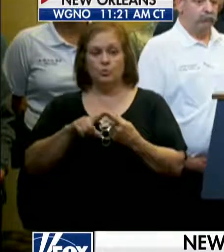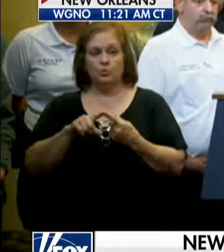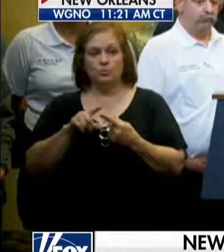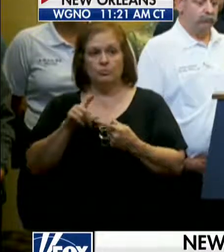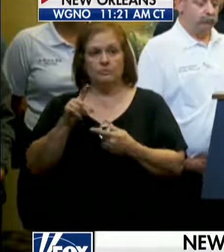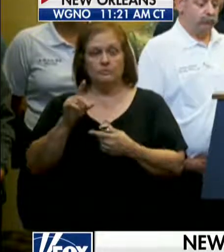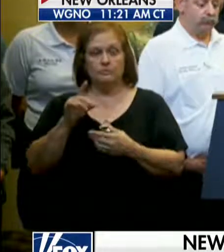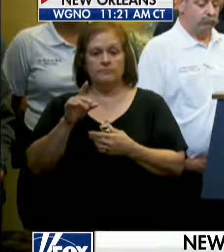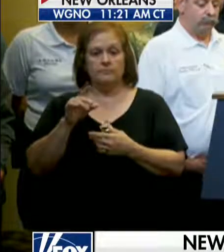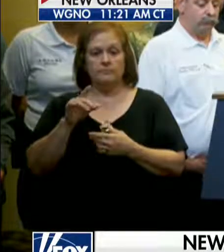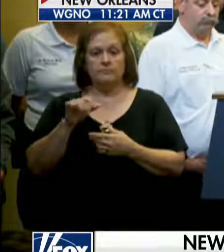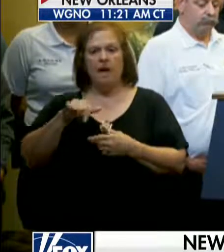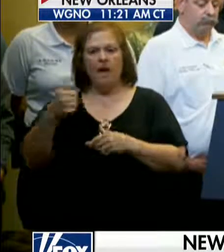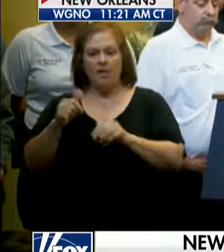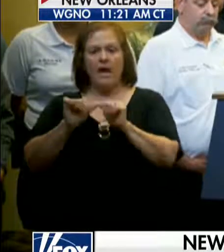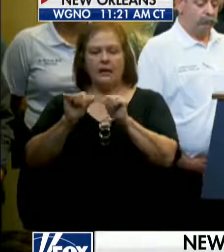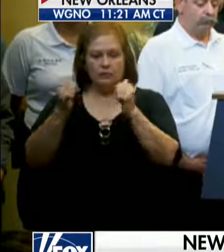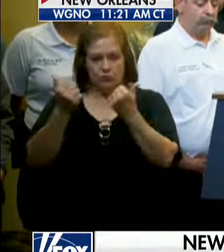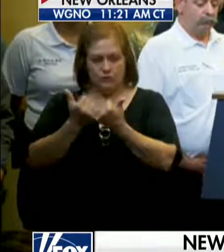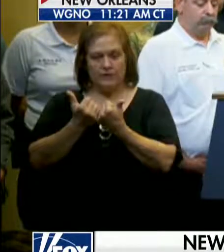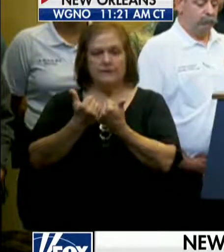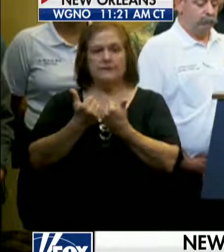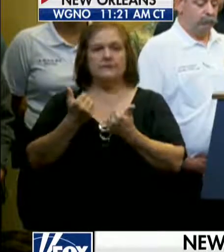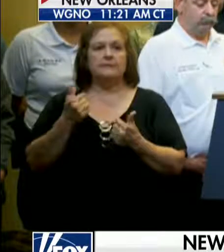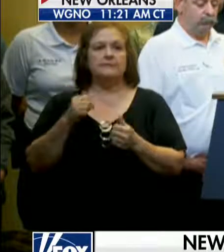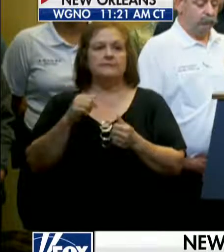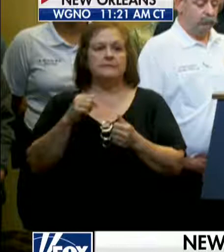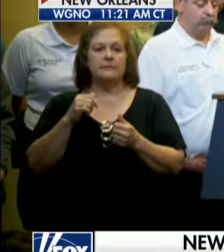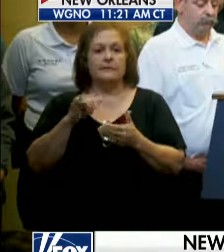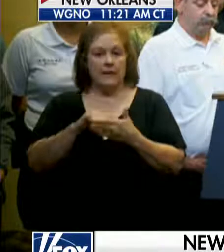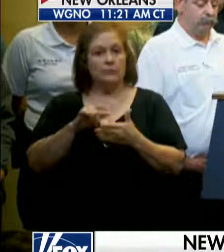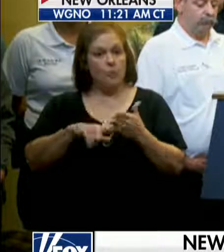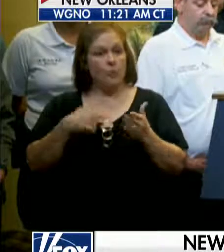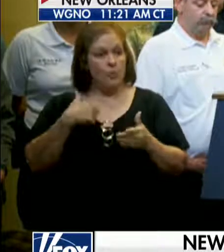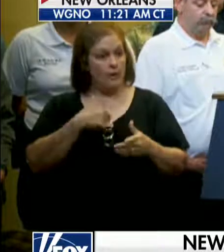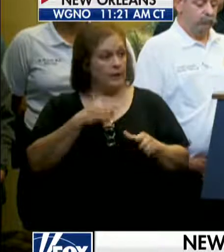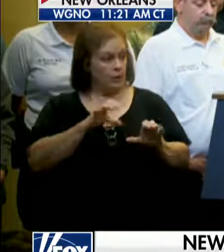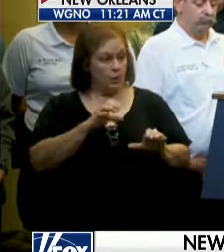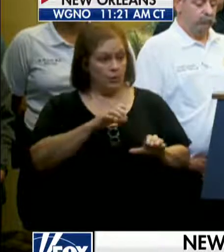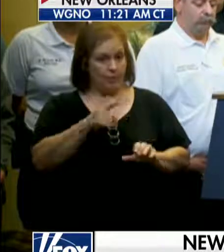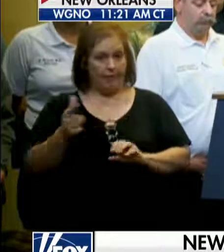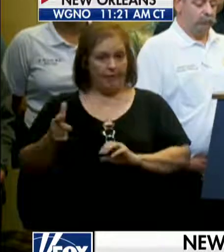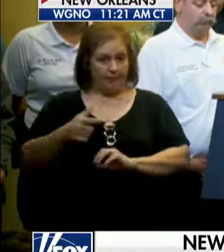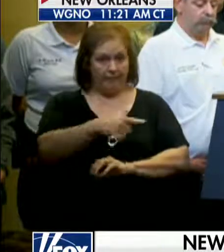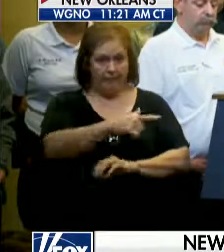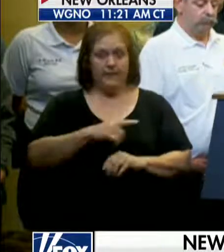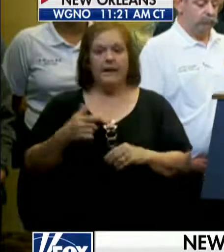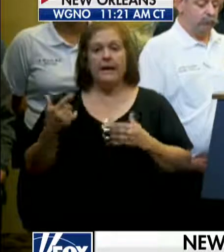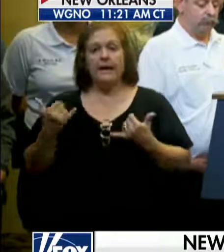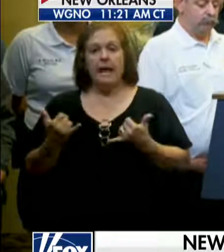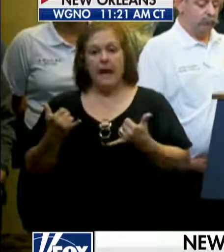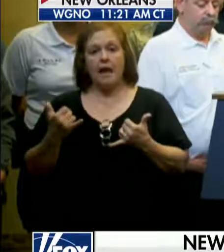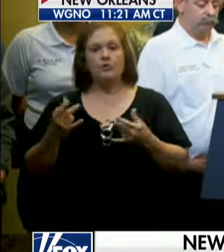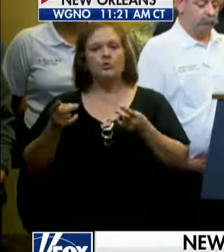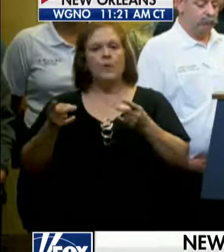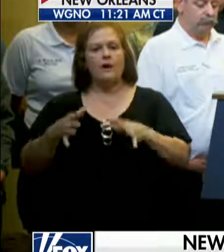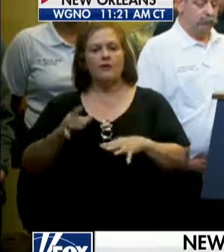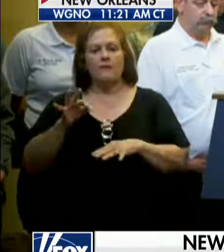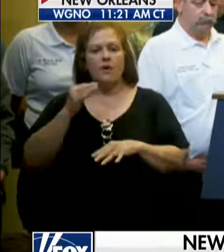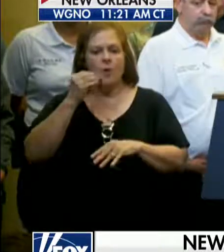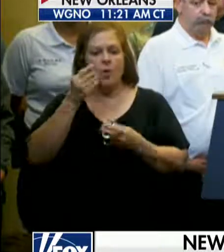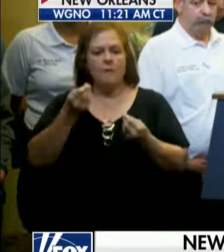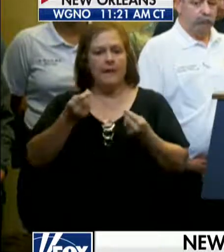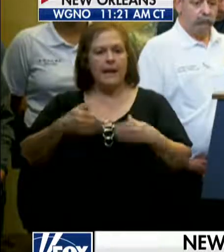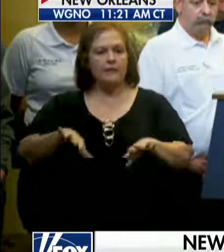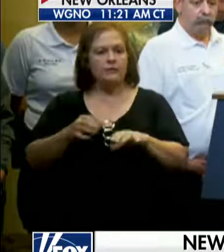other agencies, as you know, as this is what we do. And I'm going to start with our director of